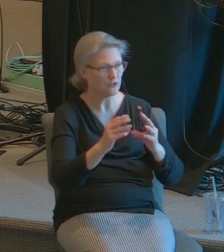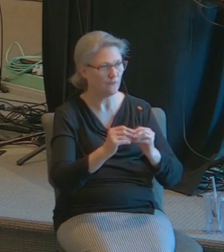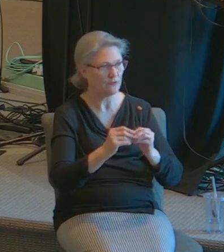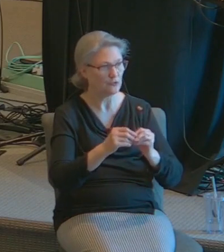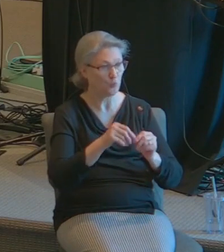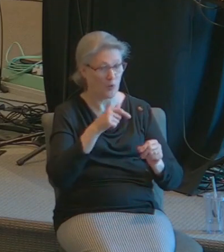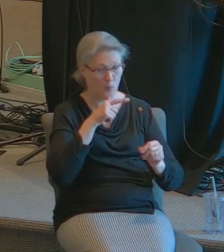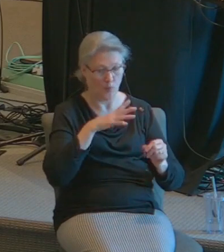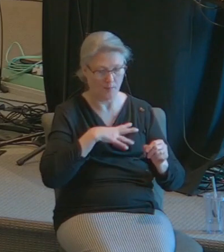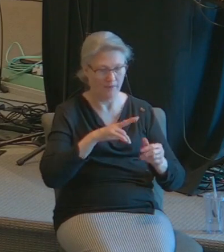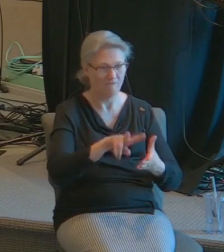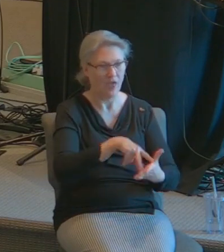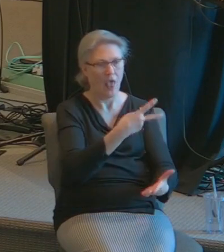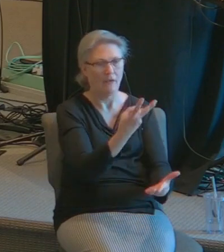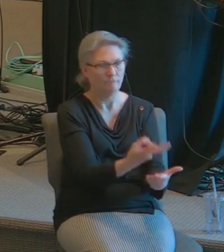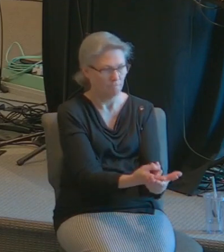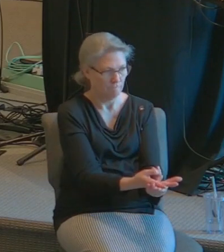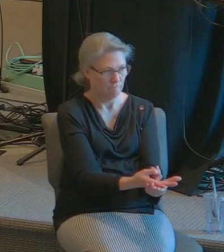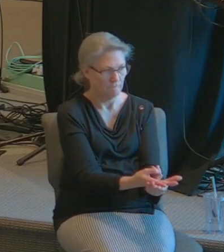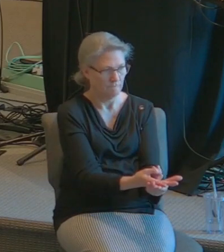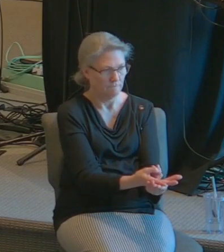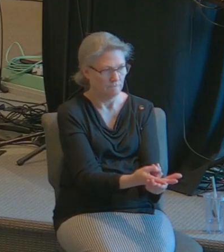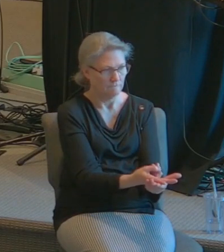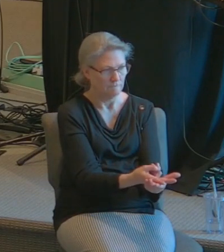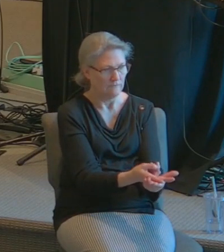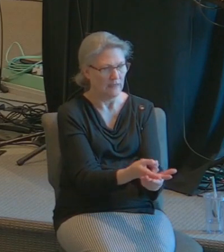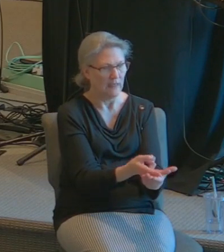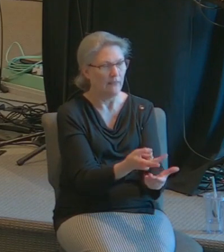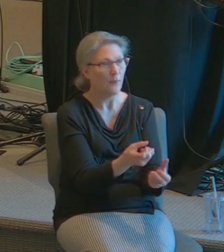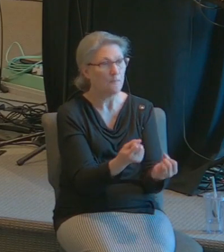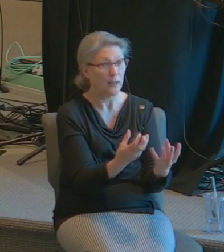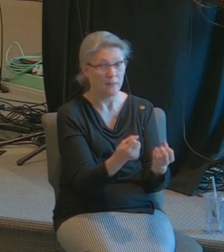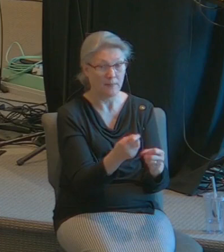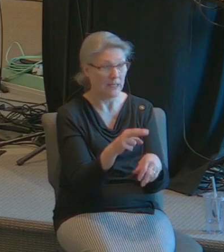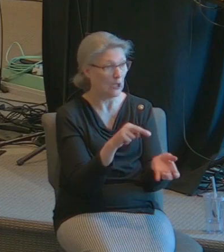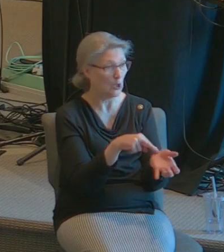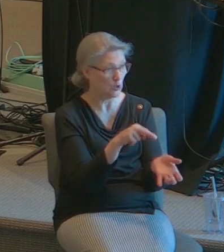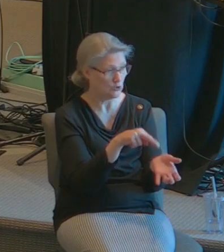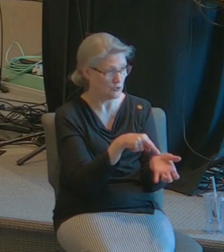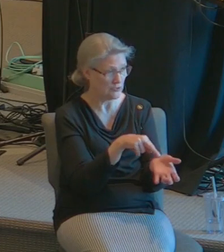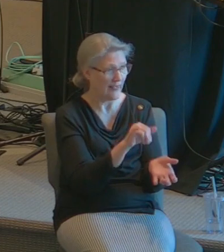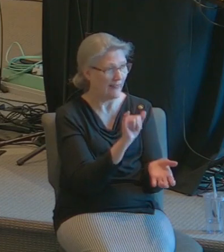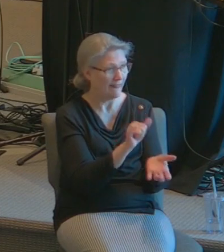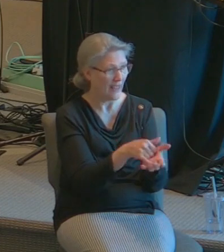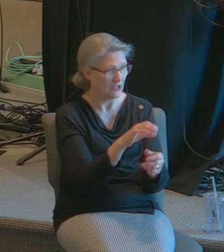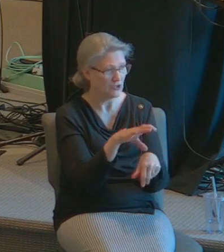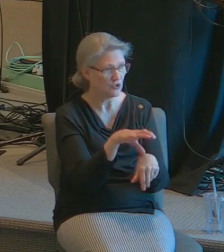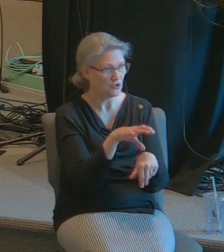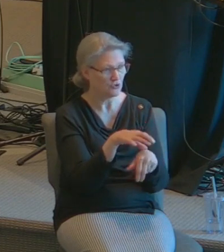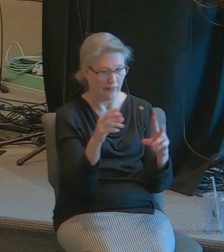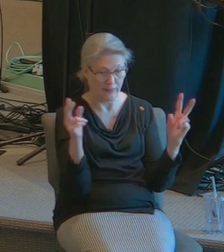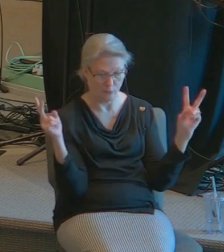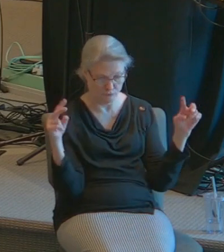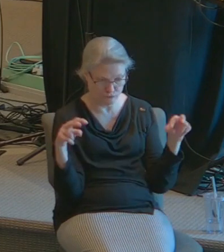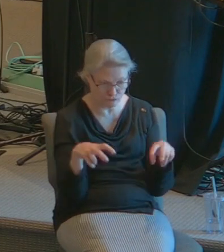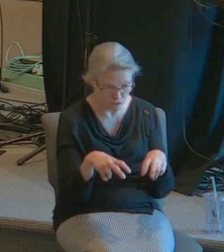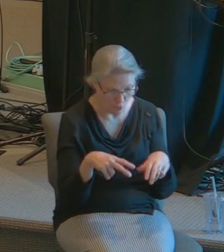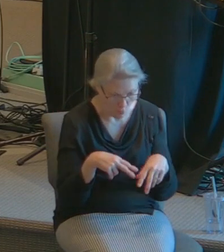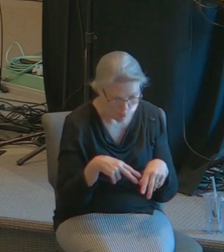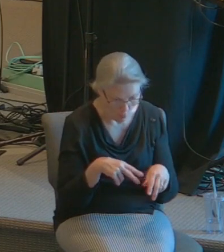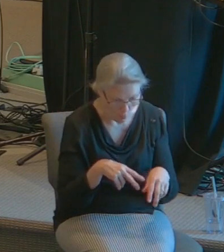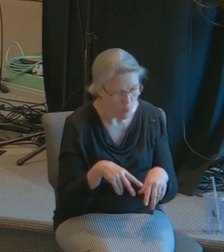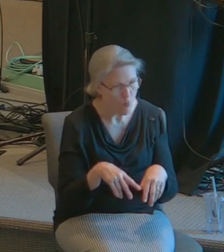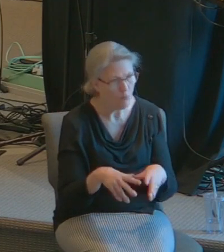congregation there were a number of of nurses and they came and they